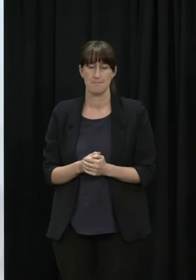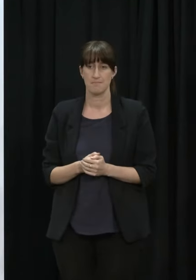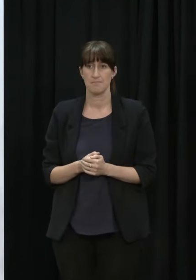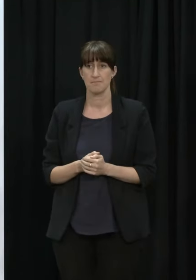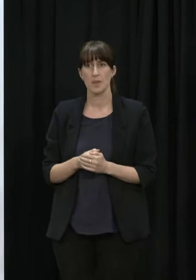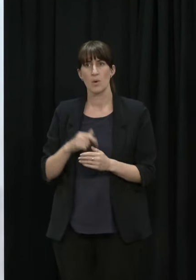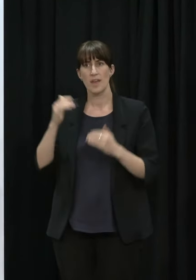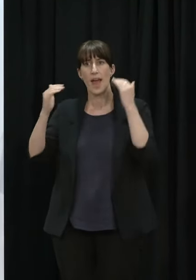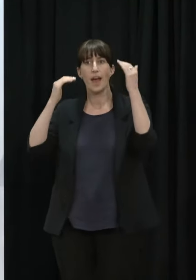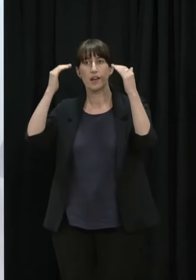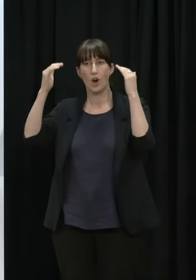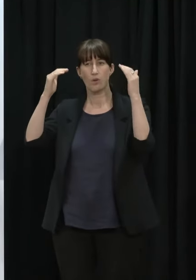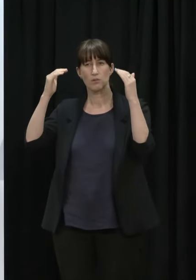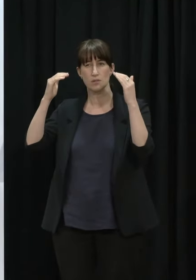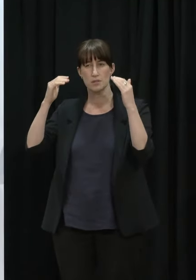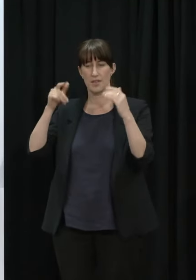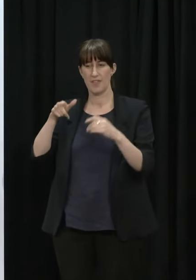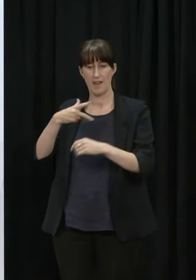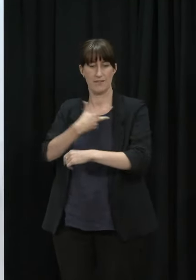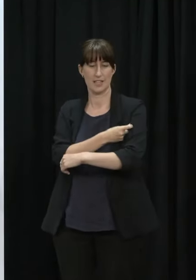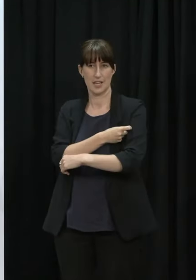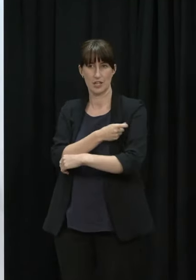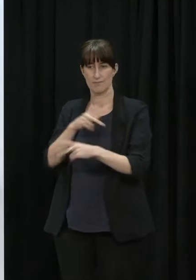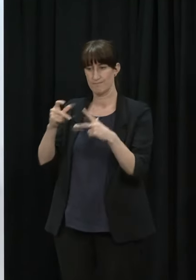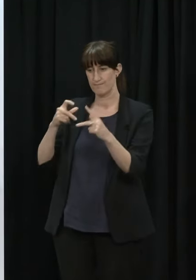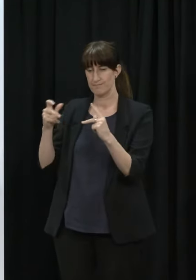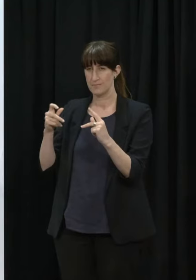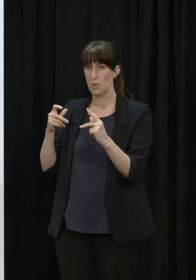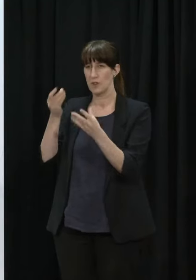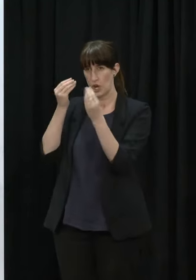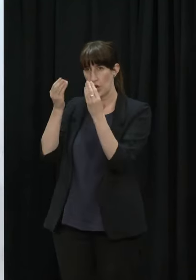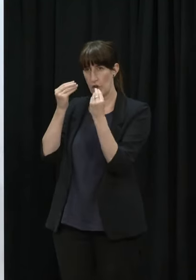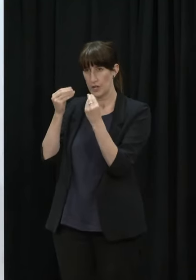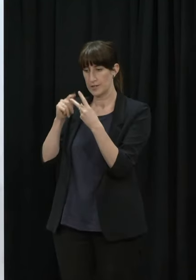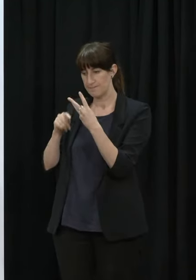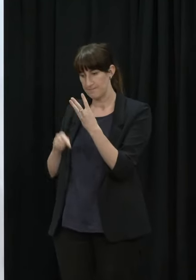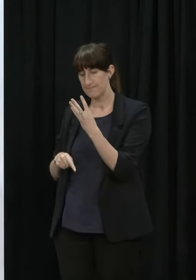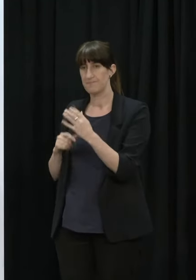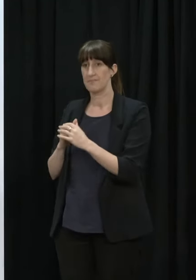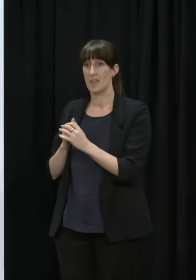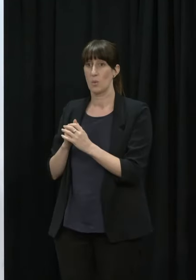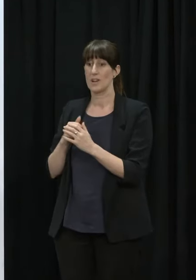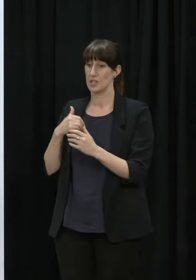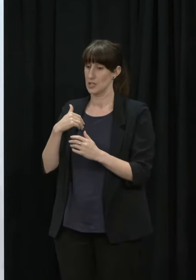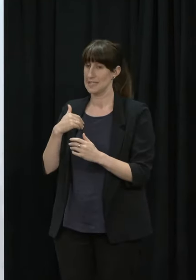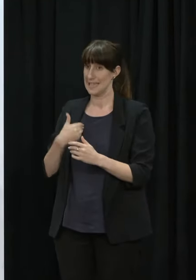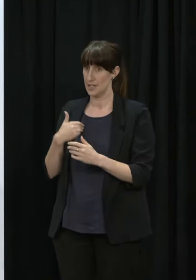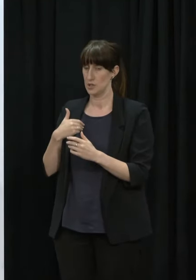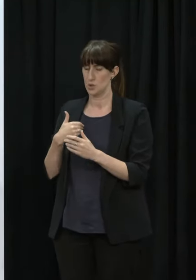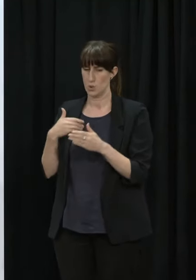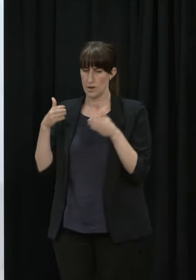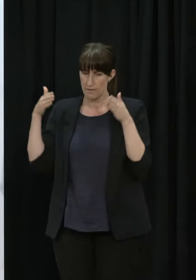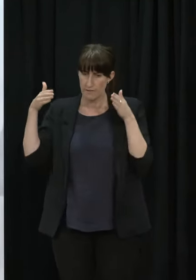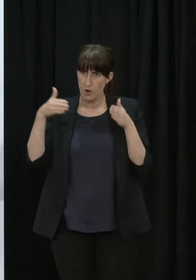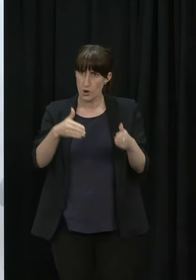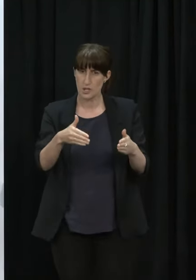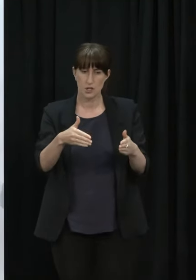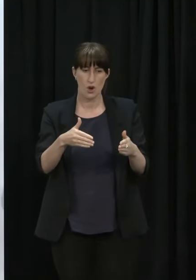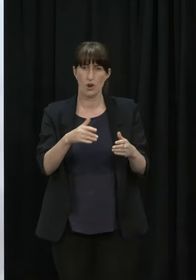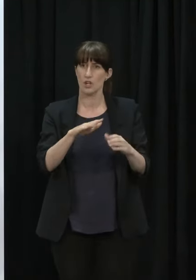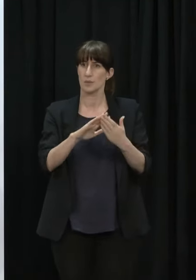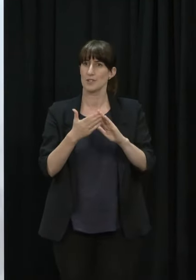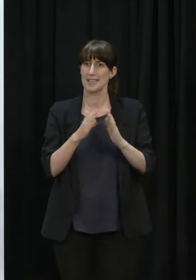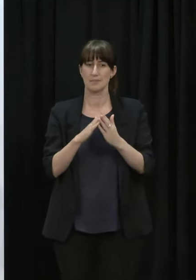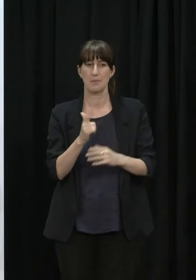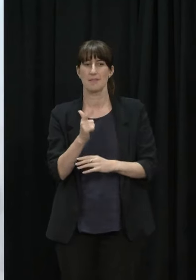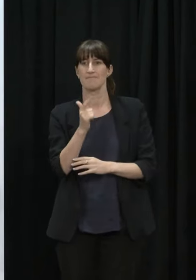adult rollout I think we need to make sure that we're devoting specific dedicated resource to reaching into those harder to reach communities particularly